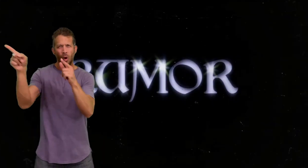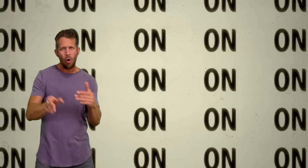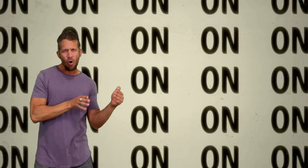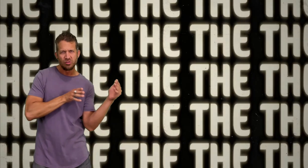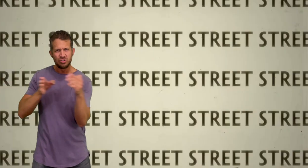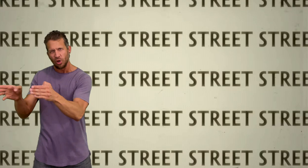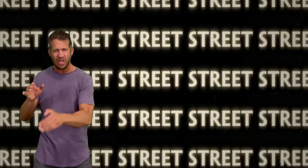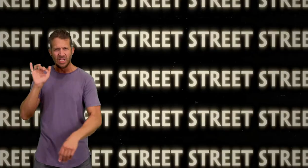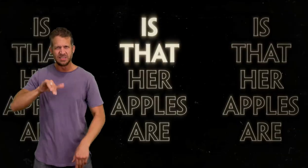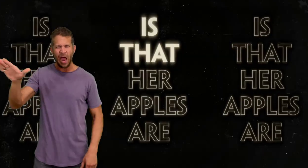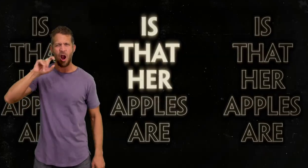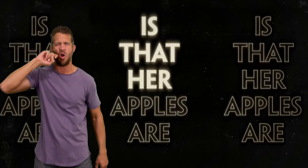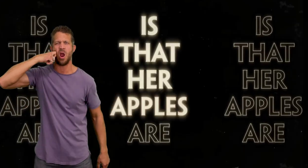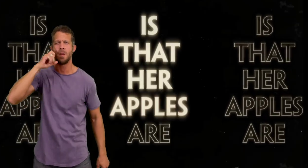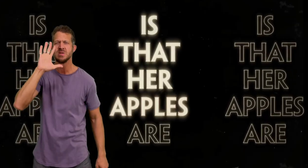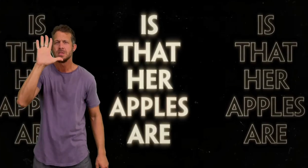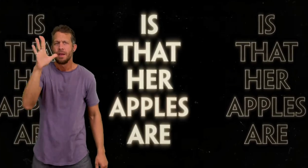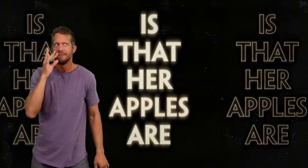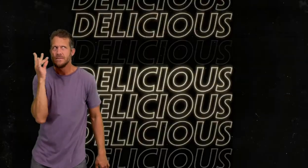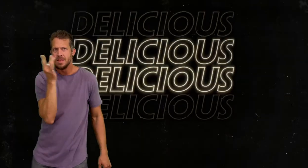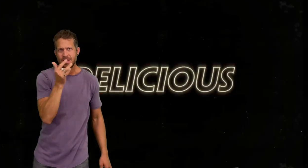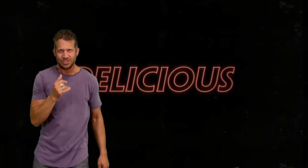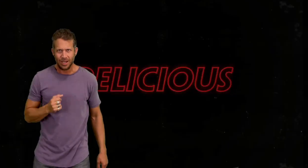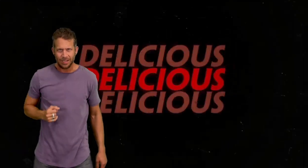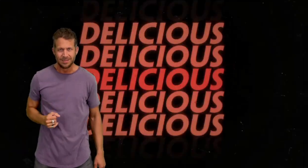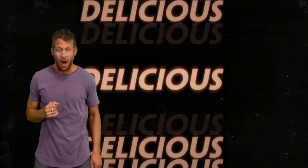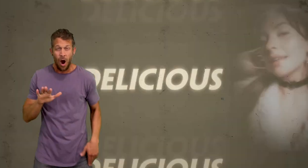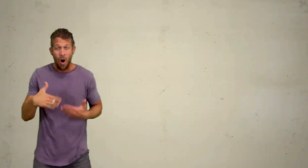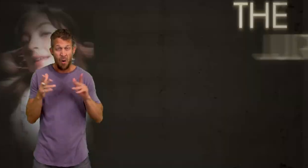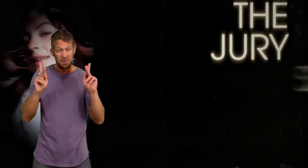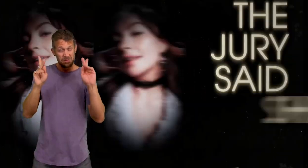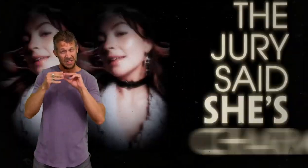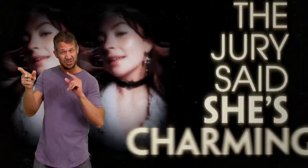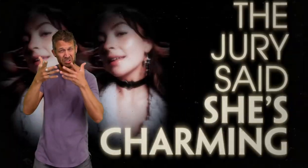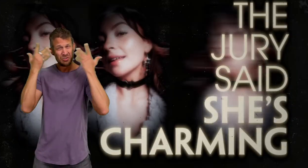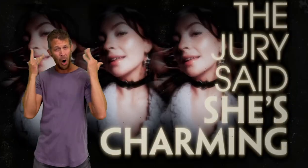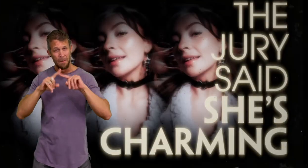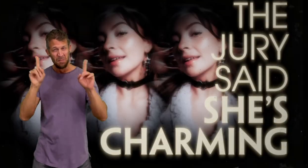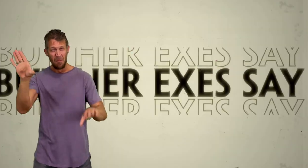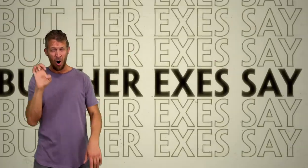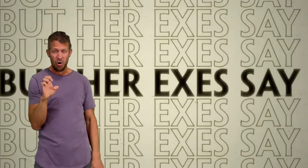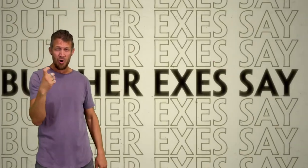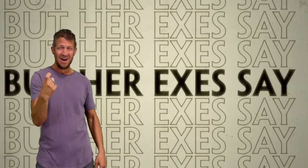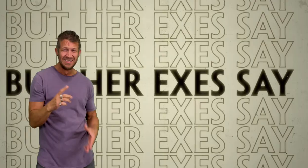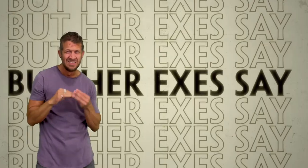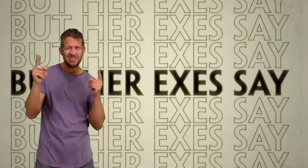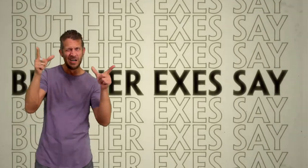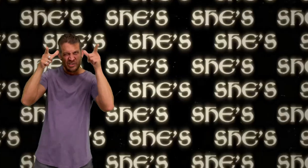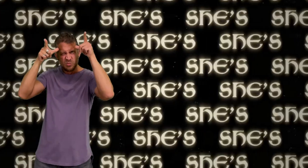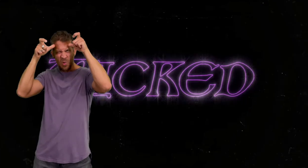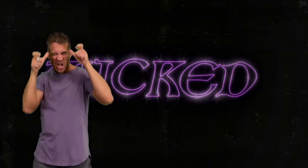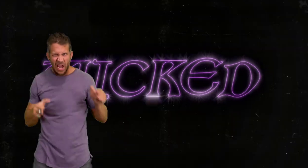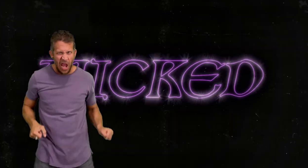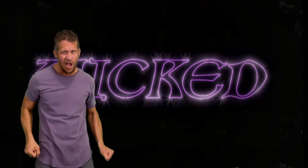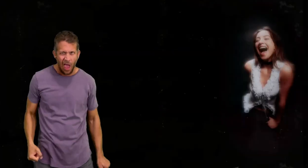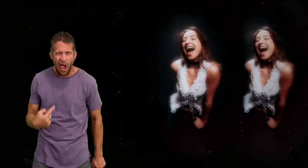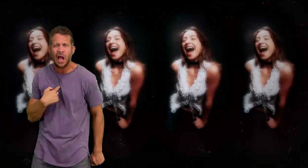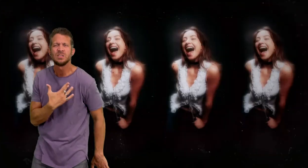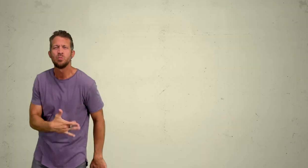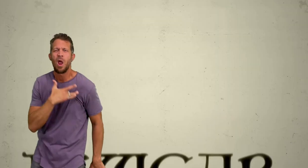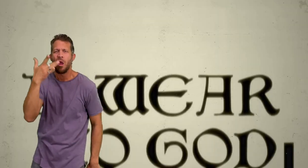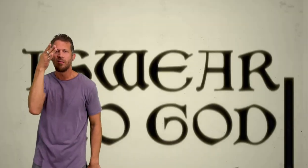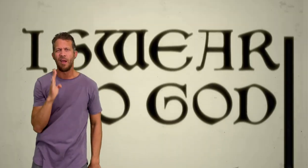Rumor on the street is that her apples are delicious The jury said she's charming, but her exes say she's wicked